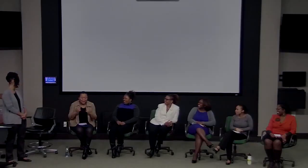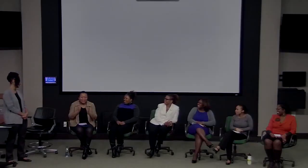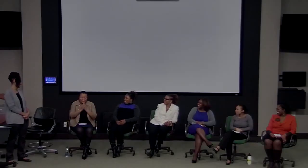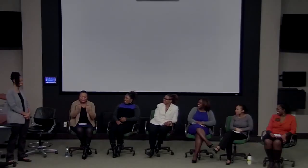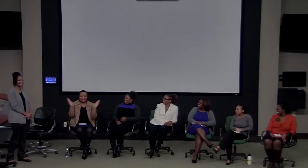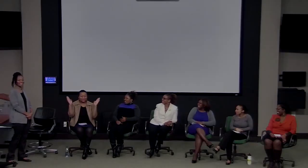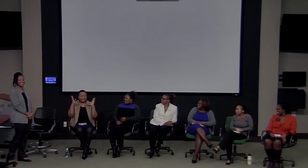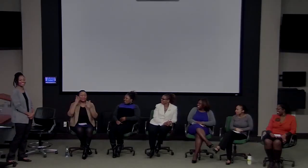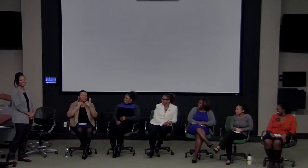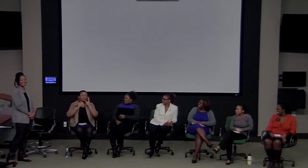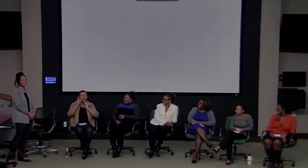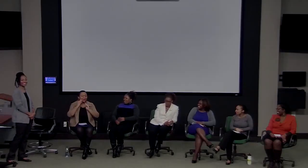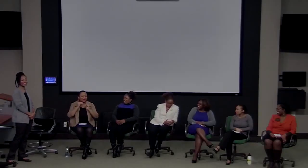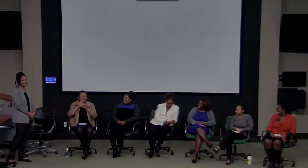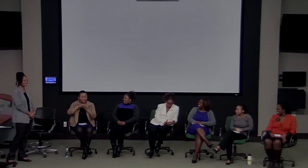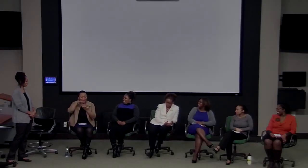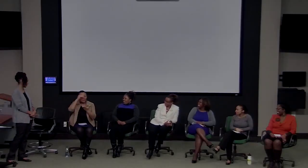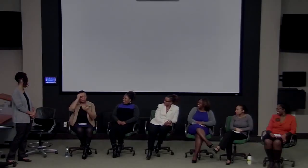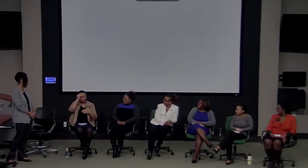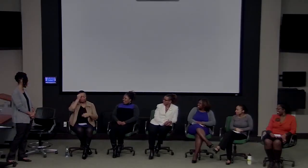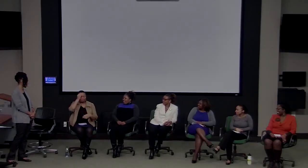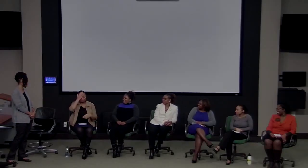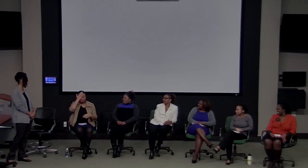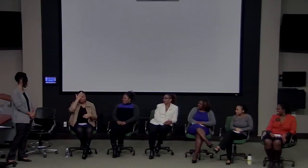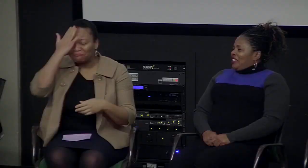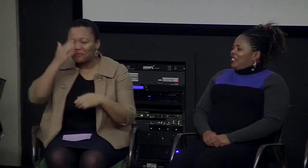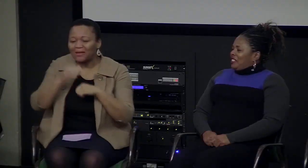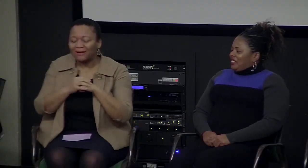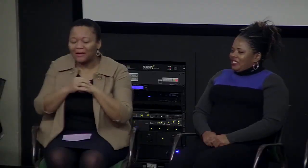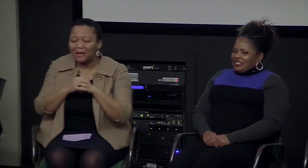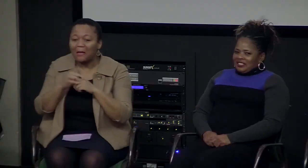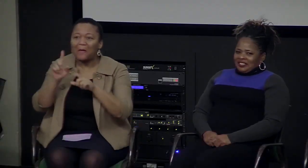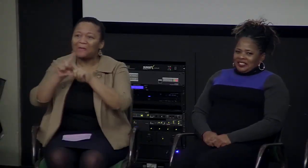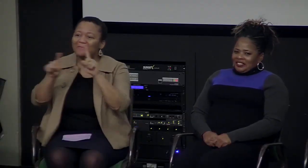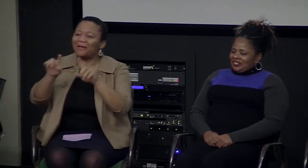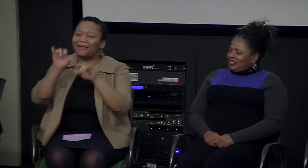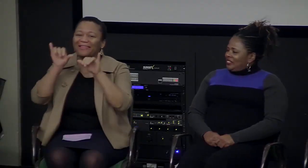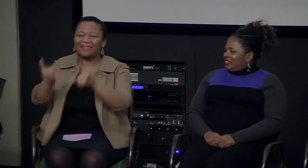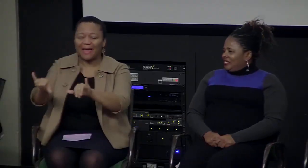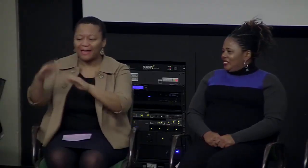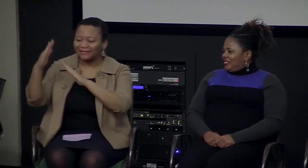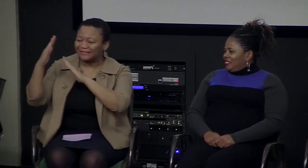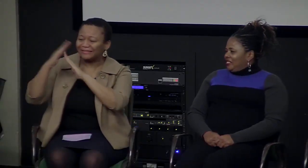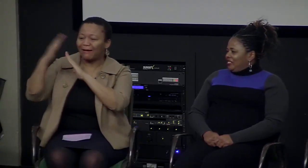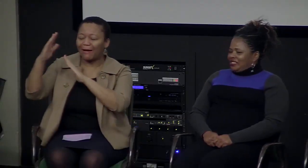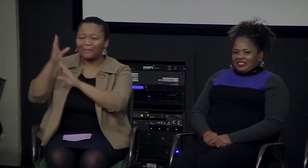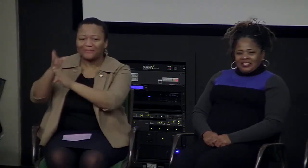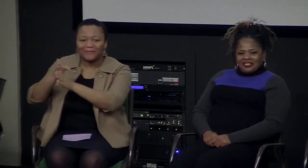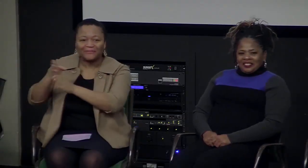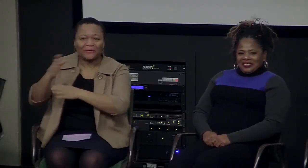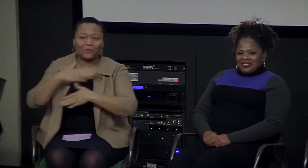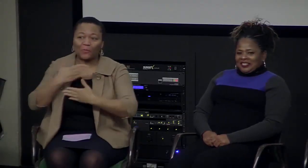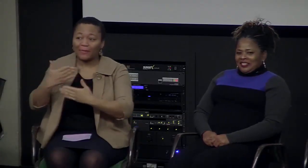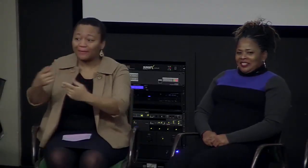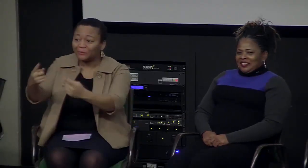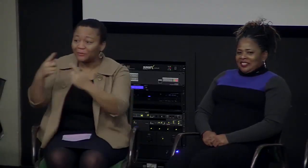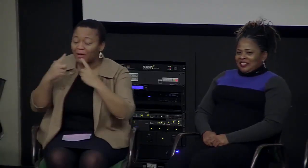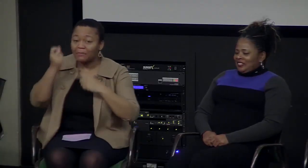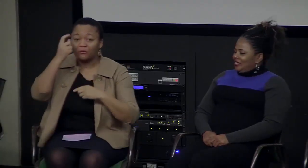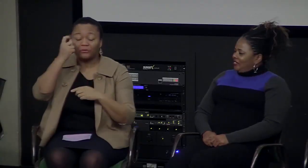what she was doing and we didn't. Right, I mean I think about these experiences that we had. We learned a lot but again we brought in people